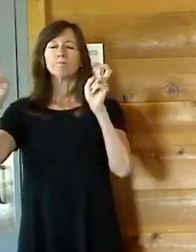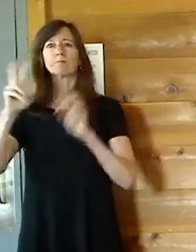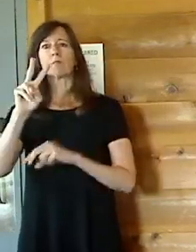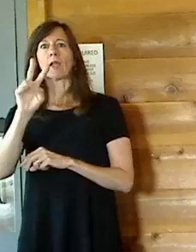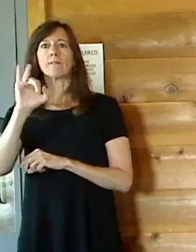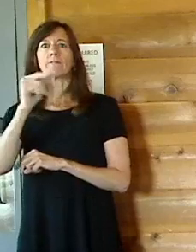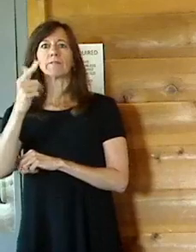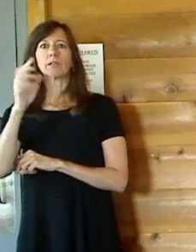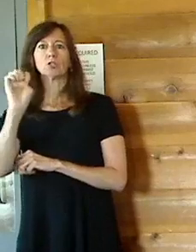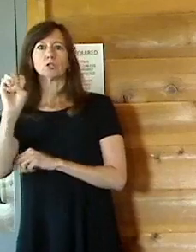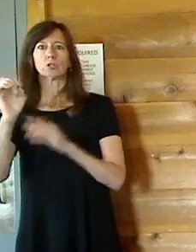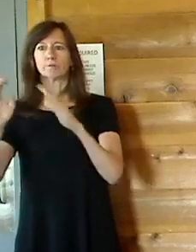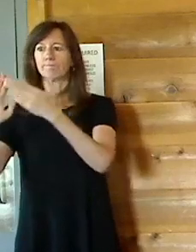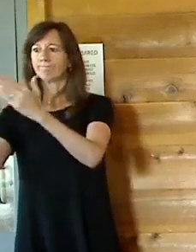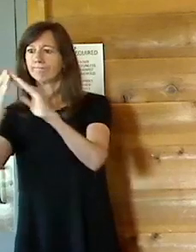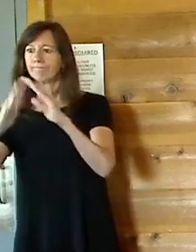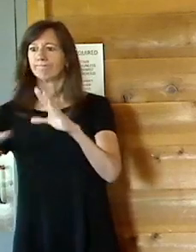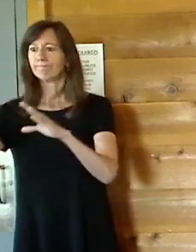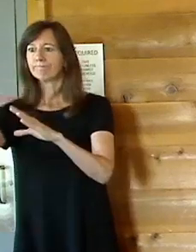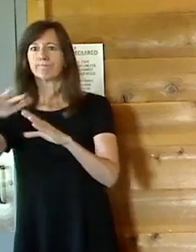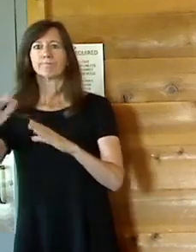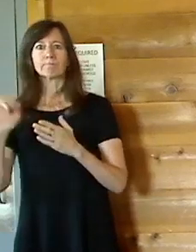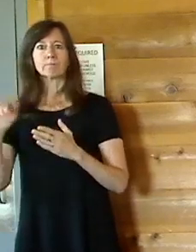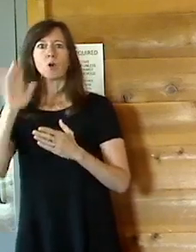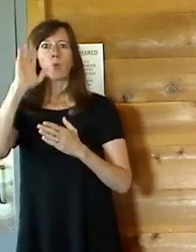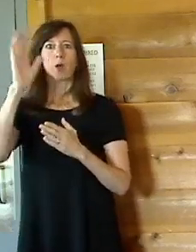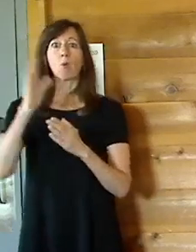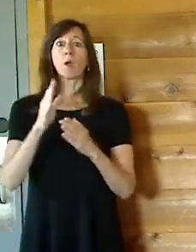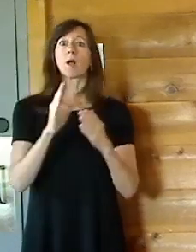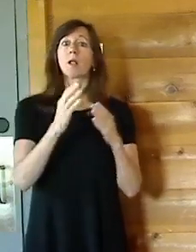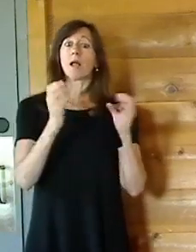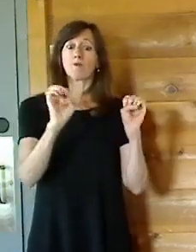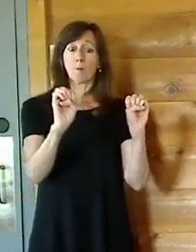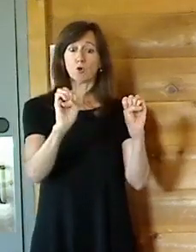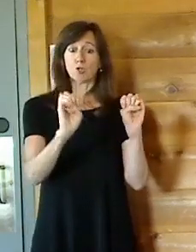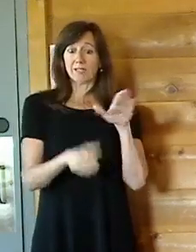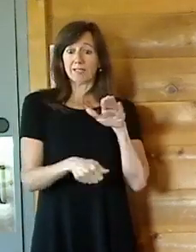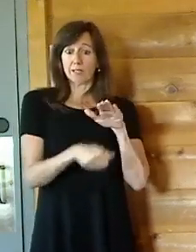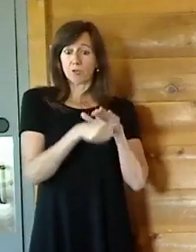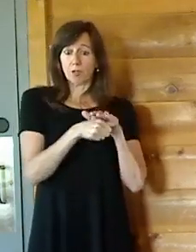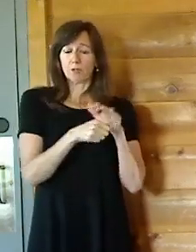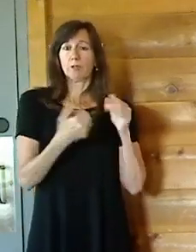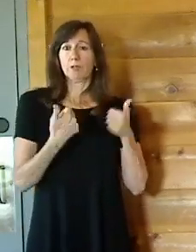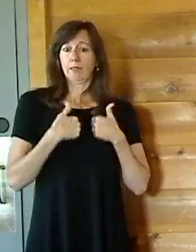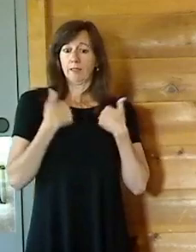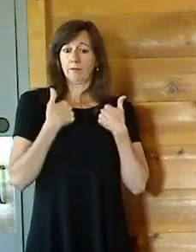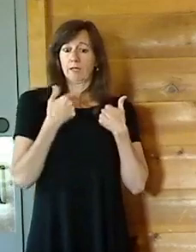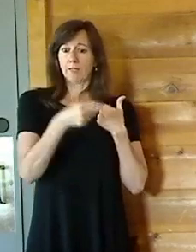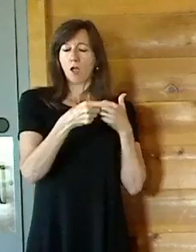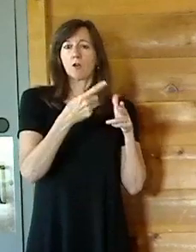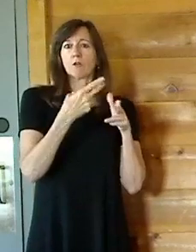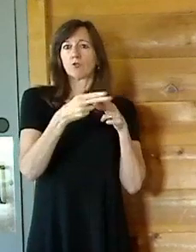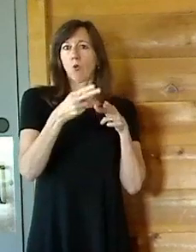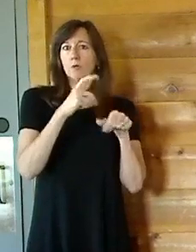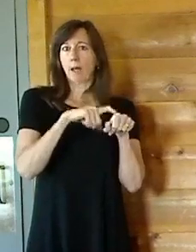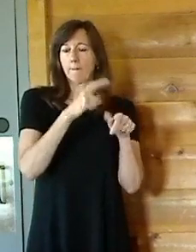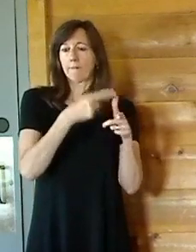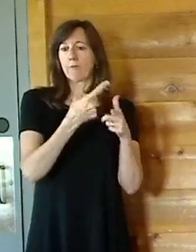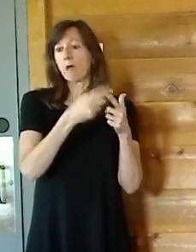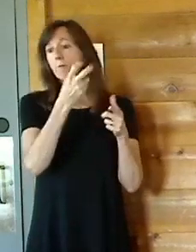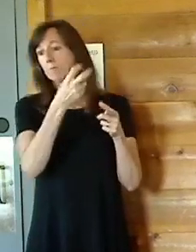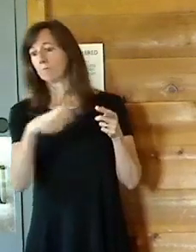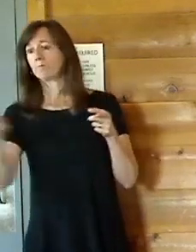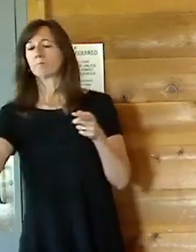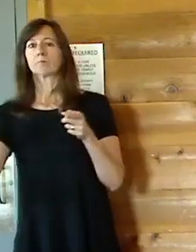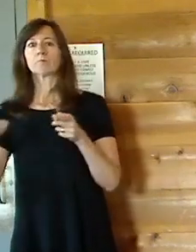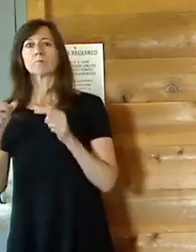but the development of a housing village, where we would transition from emergency shelter to permanent housing, and then from there individuals can